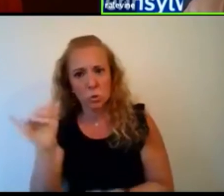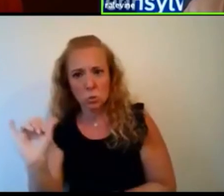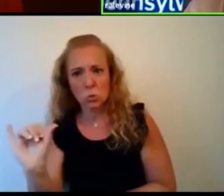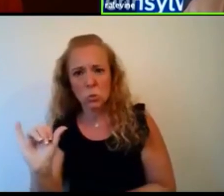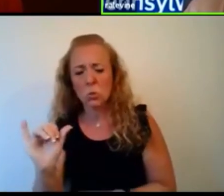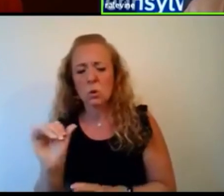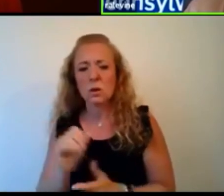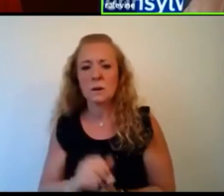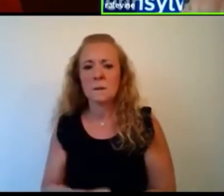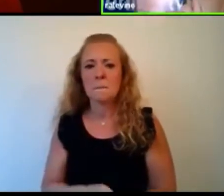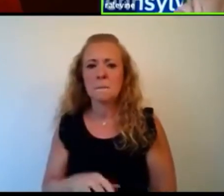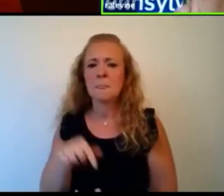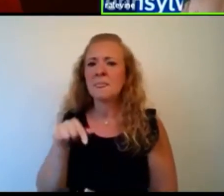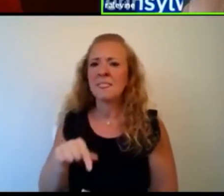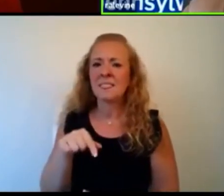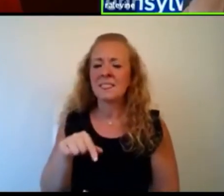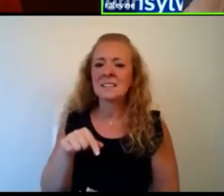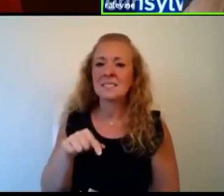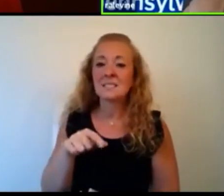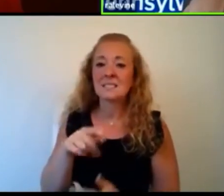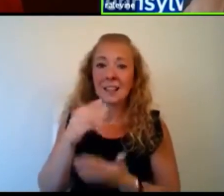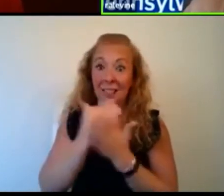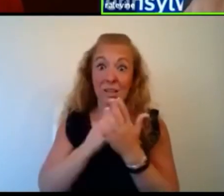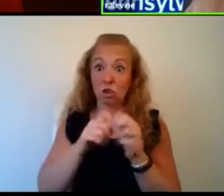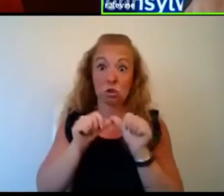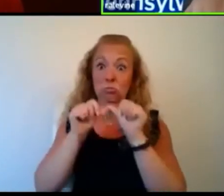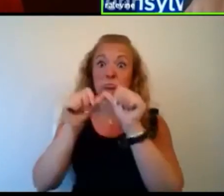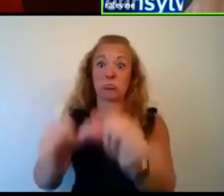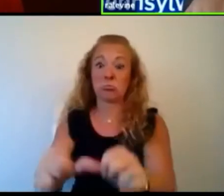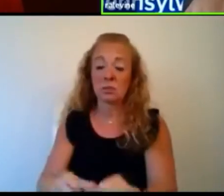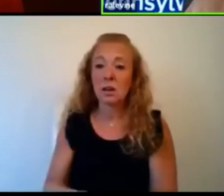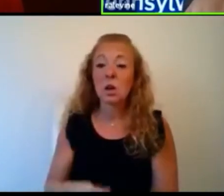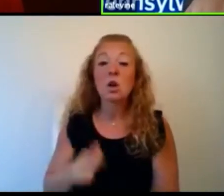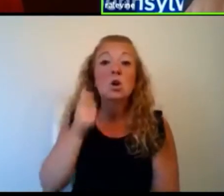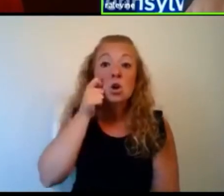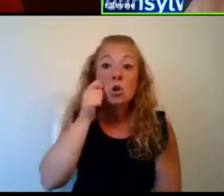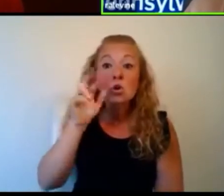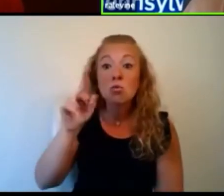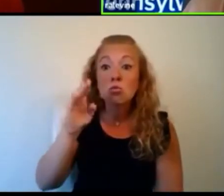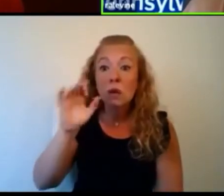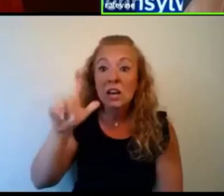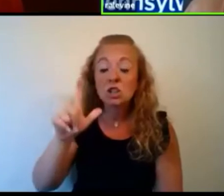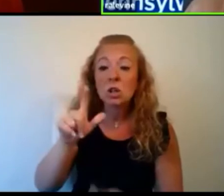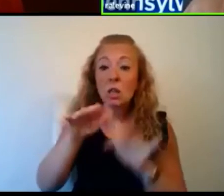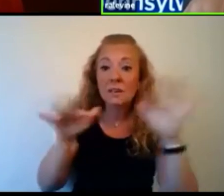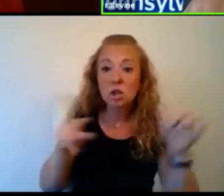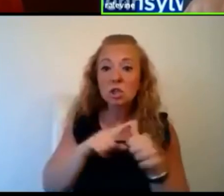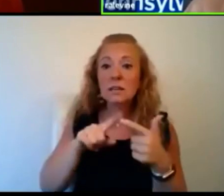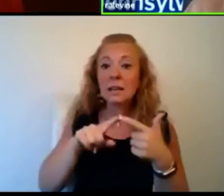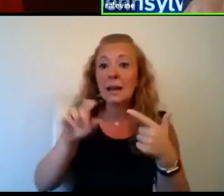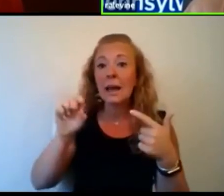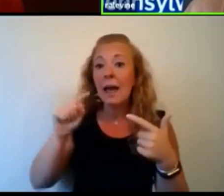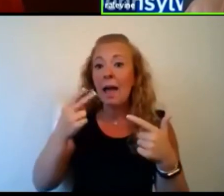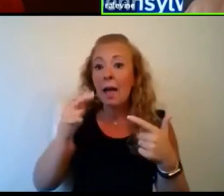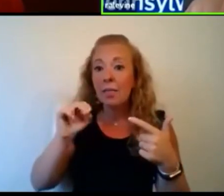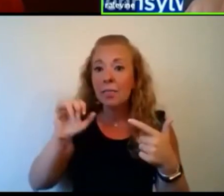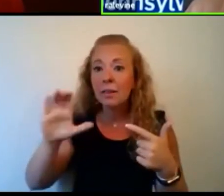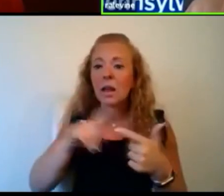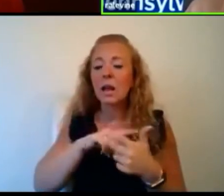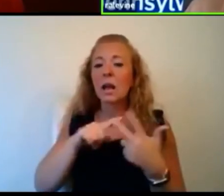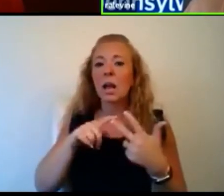don't, this is, this is an ever-ending list, but diversity, racial diversity, ethnic diversity, geographic diversity,